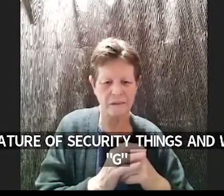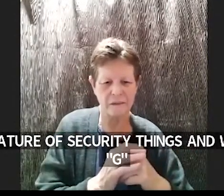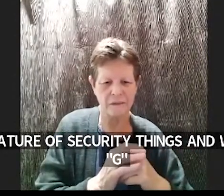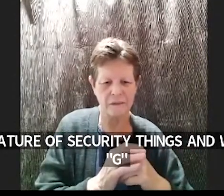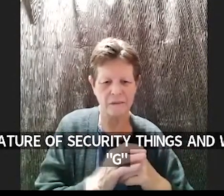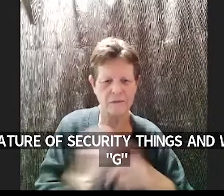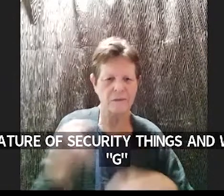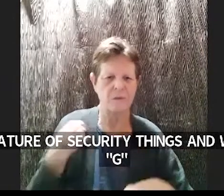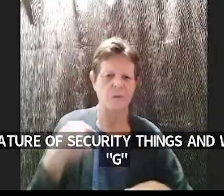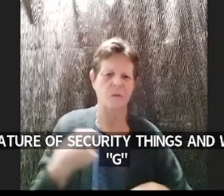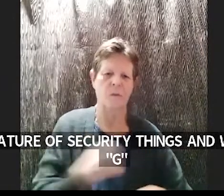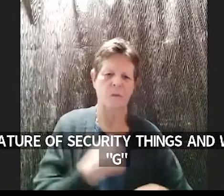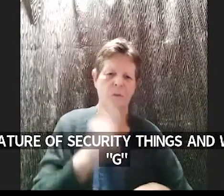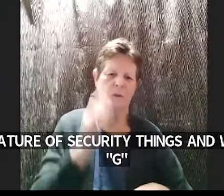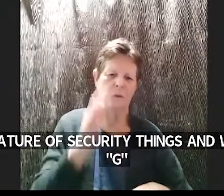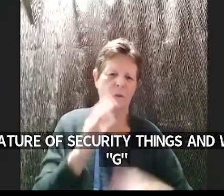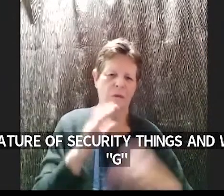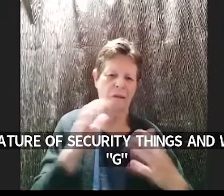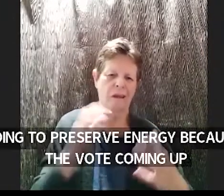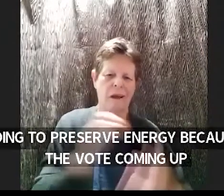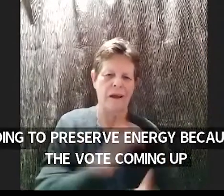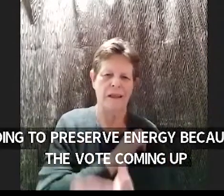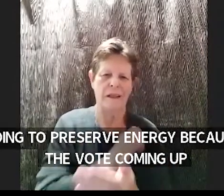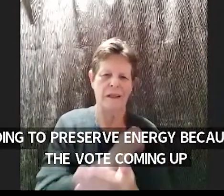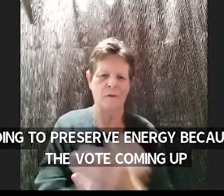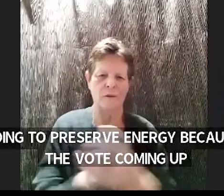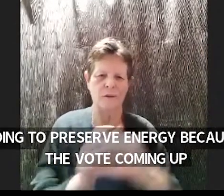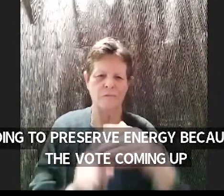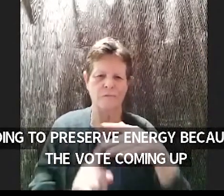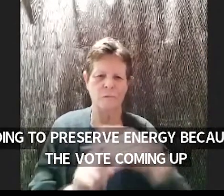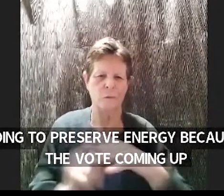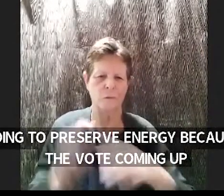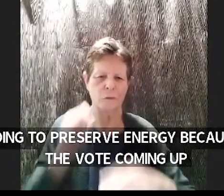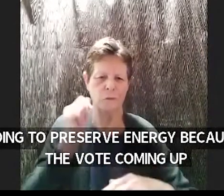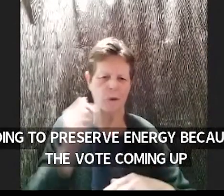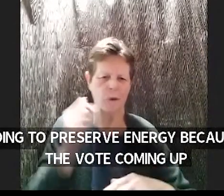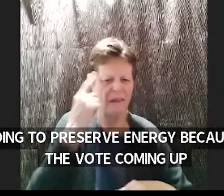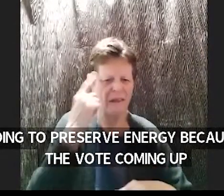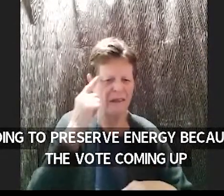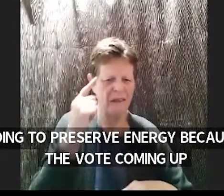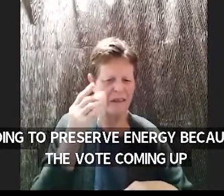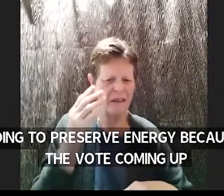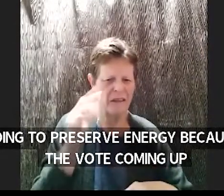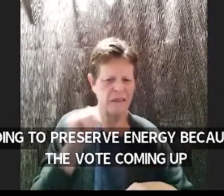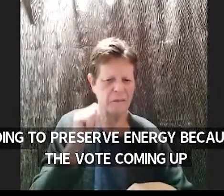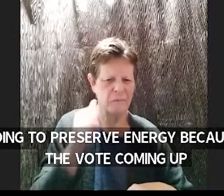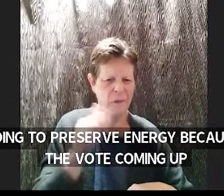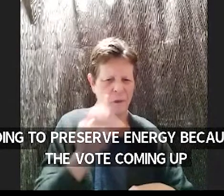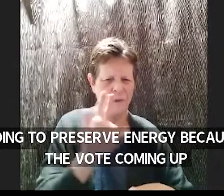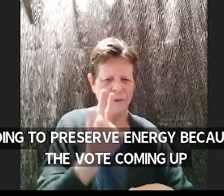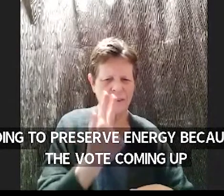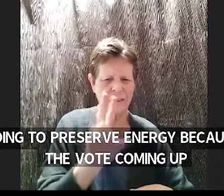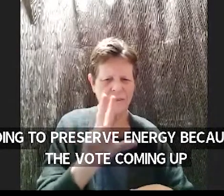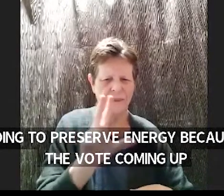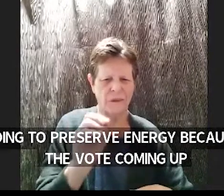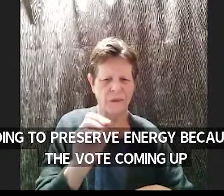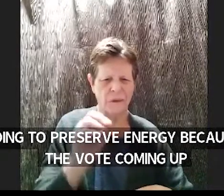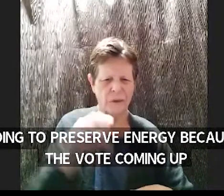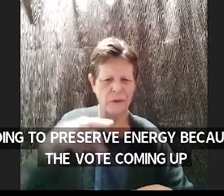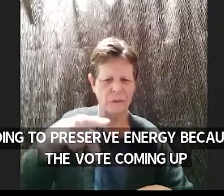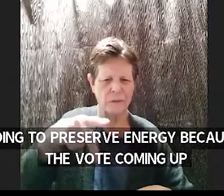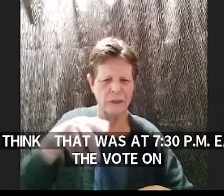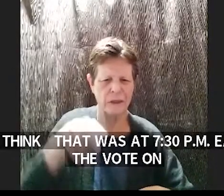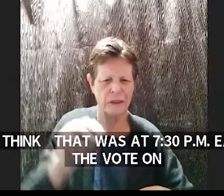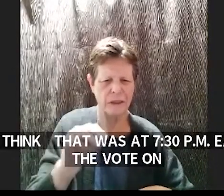um i think that was at 7 30 p.m eastern time is the vote on bill c7